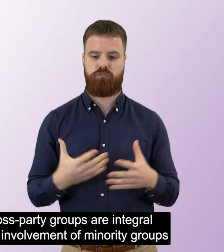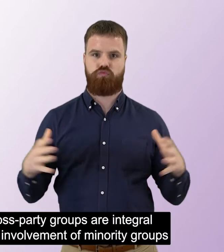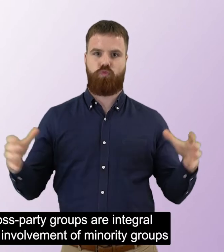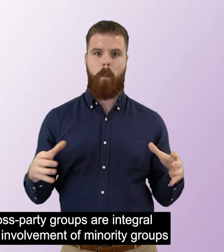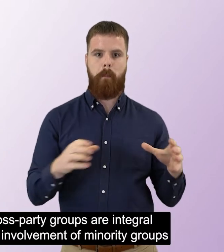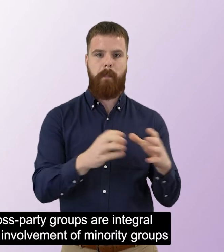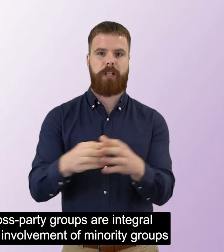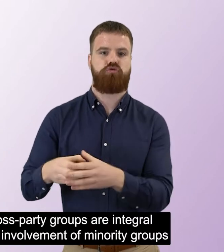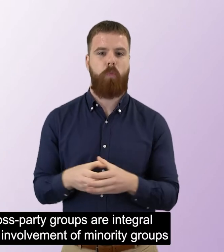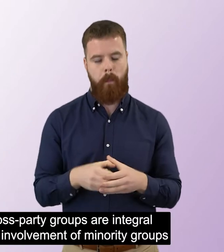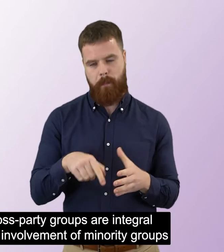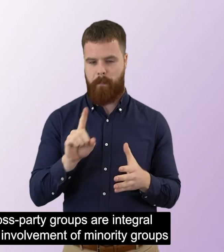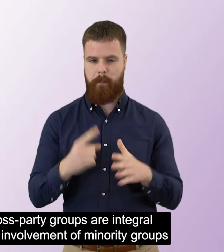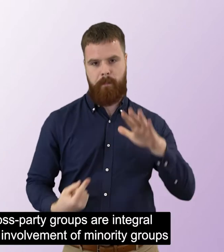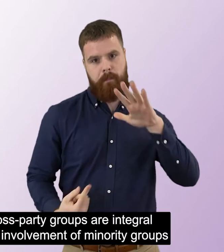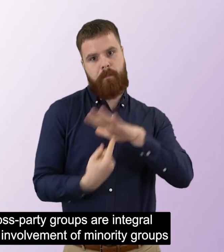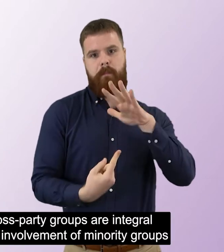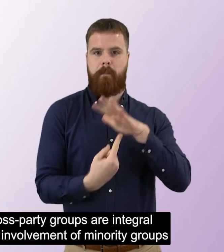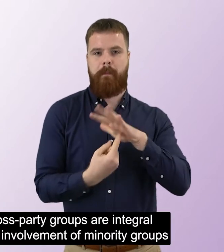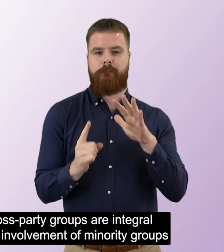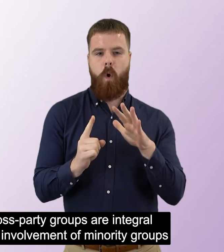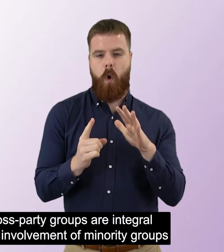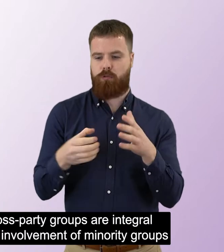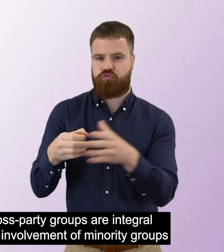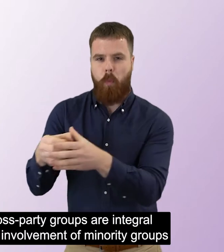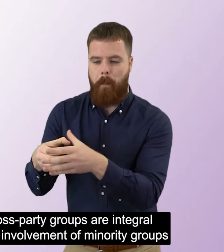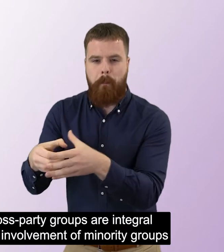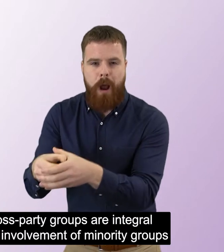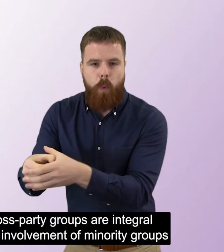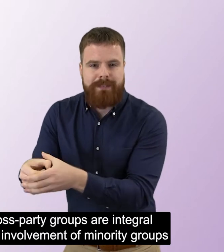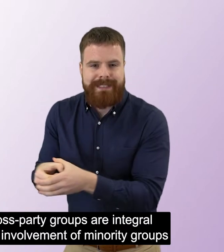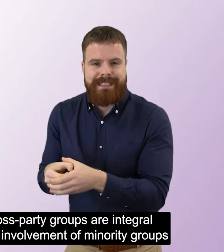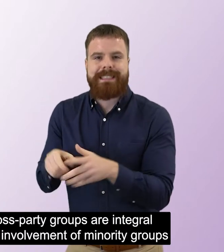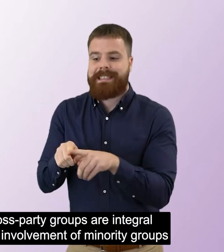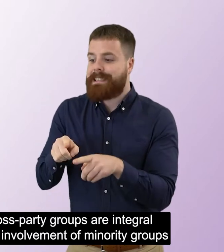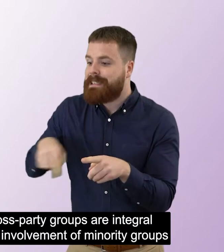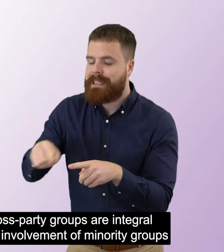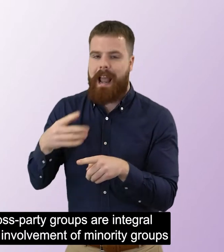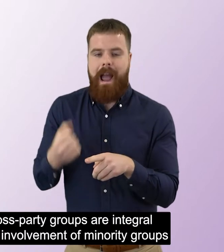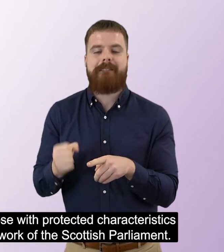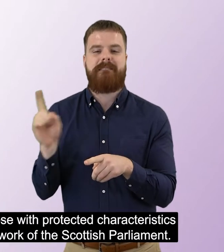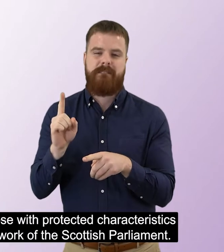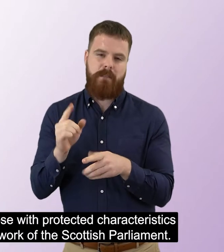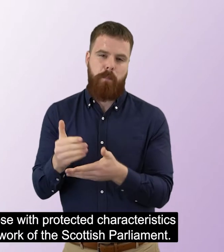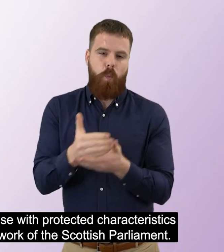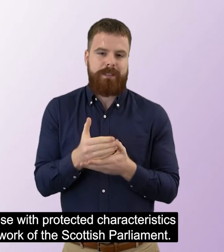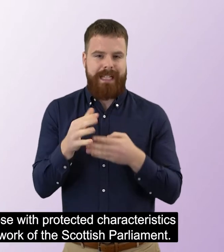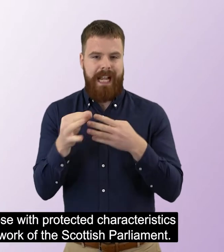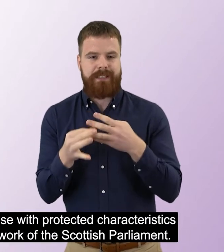Cross-party groups are integral to the involvement of minority groups and those with protected characteristics in the work